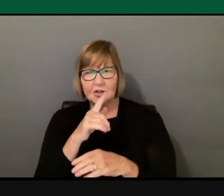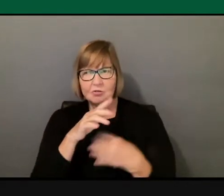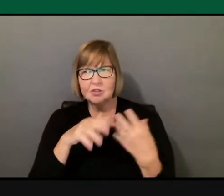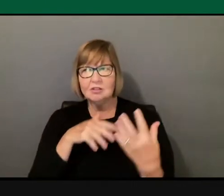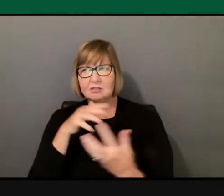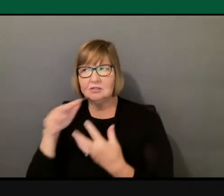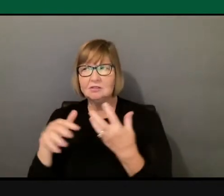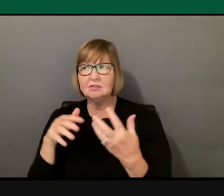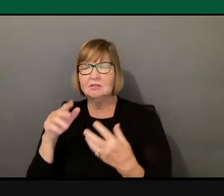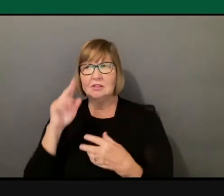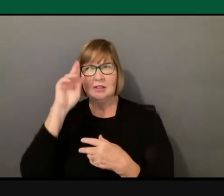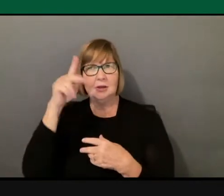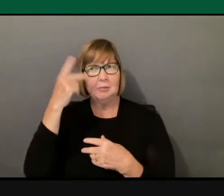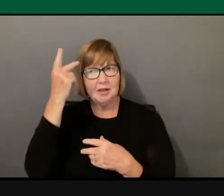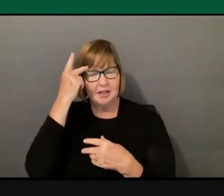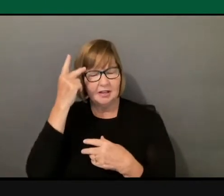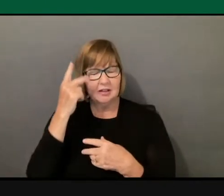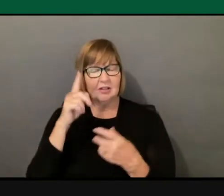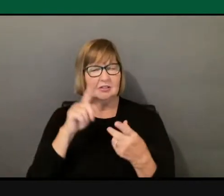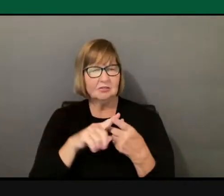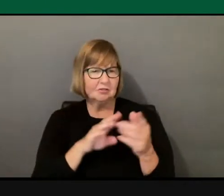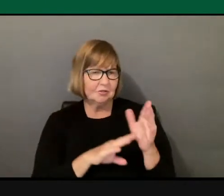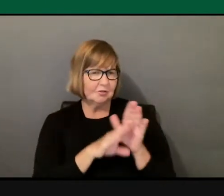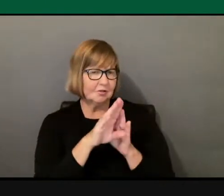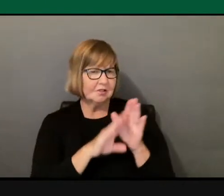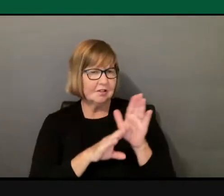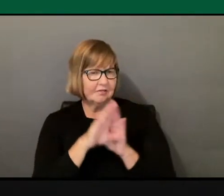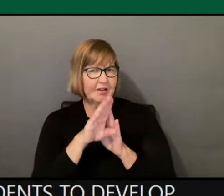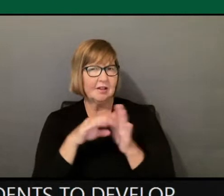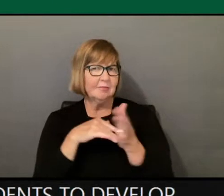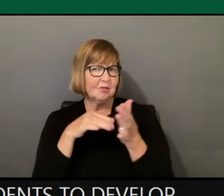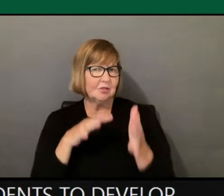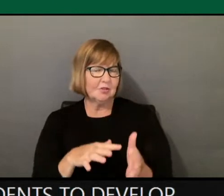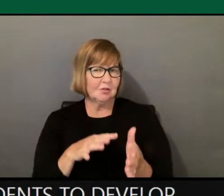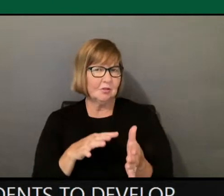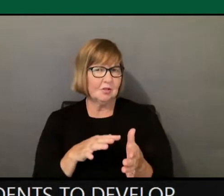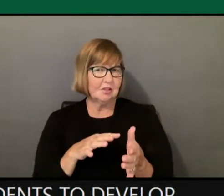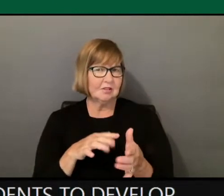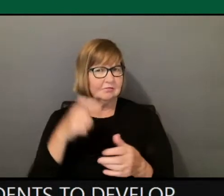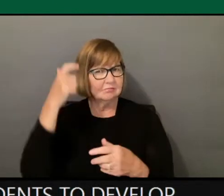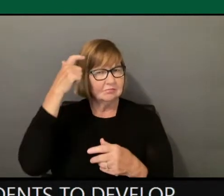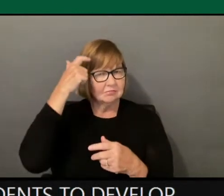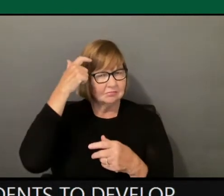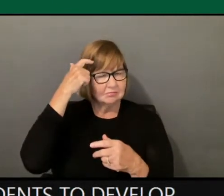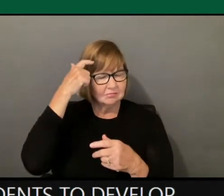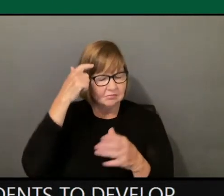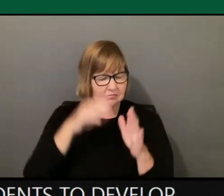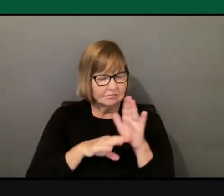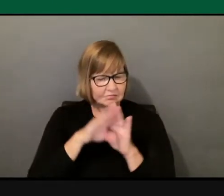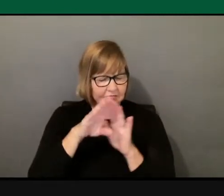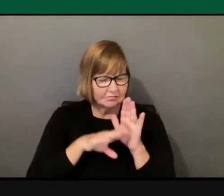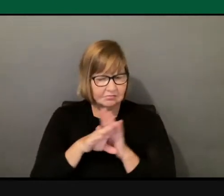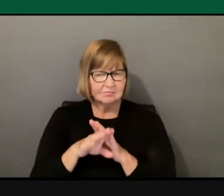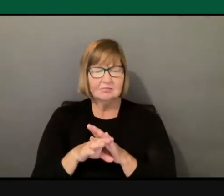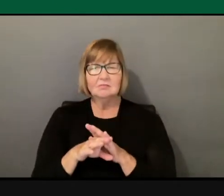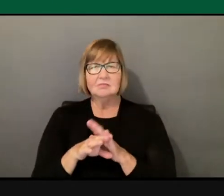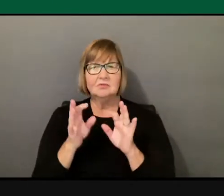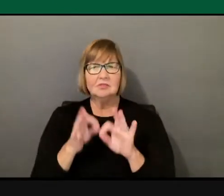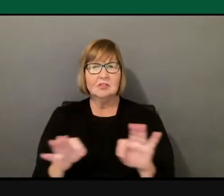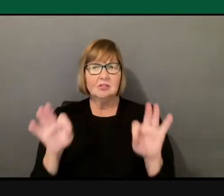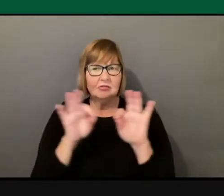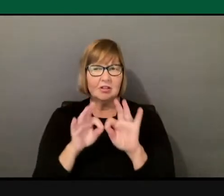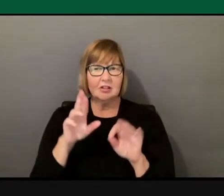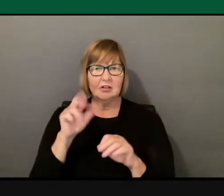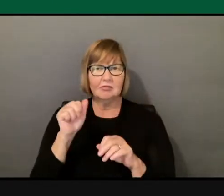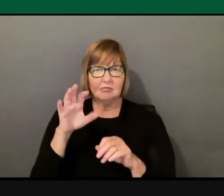their social consciousness for their own social transformation. I started diving into critical race theory in